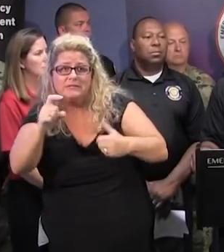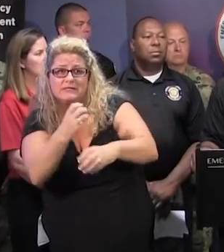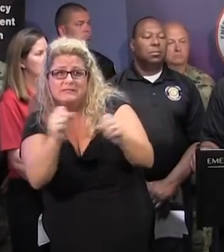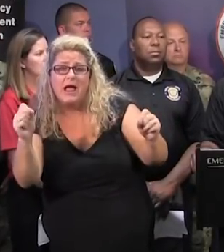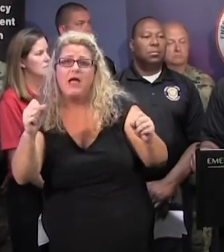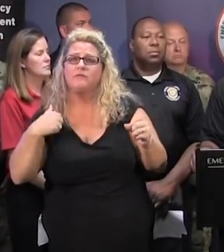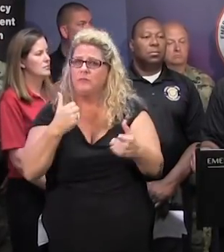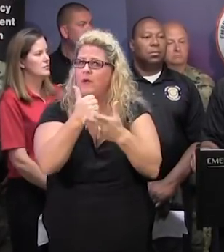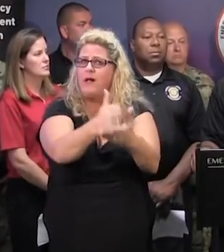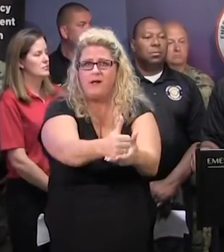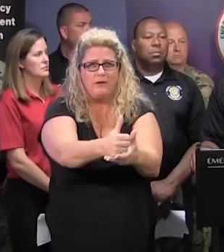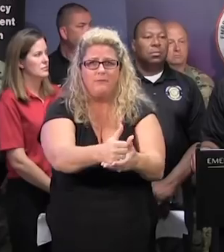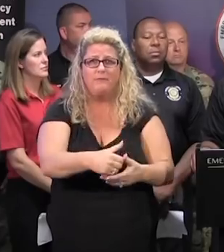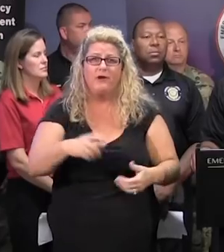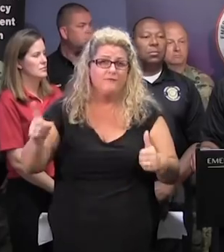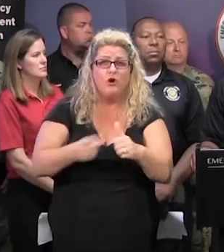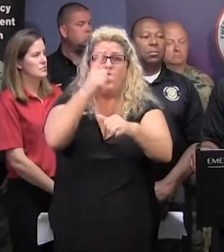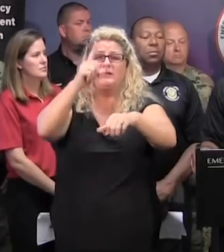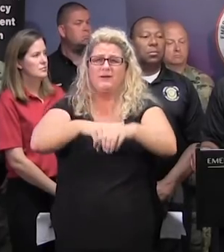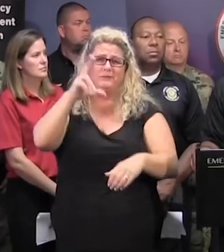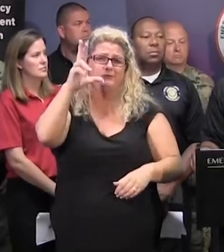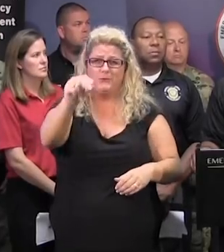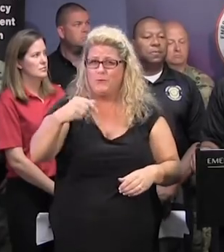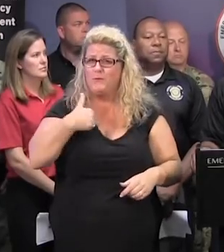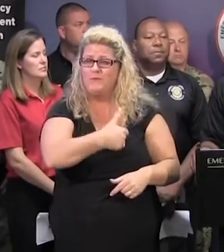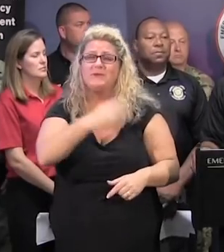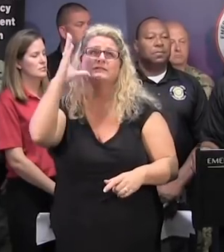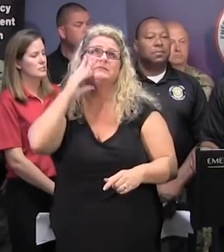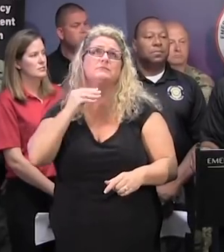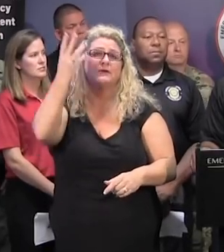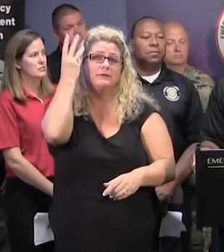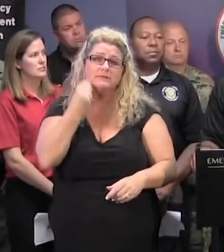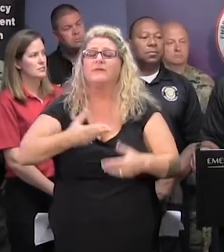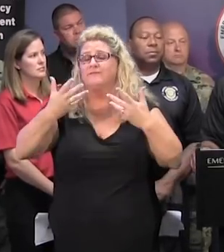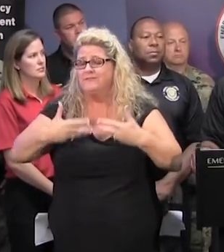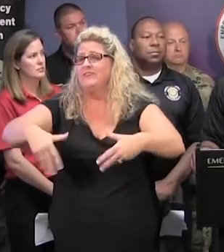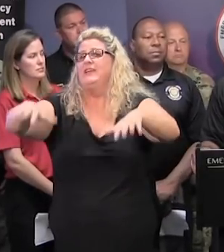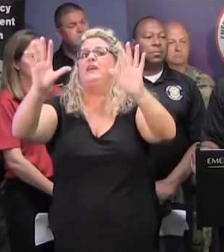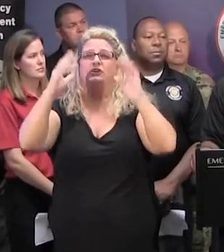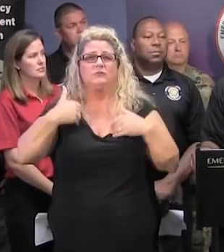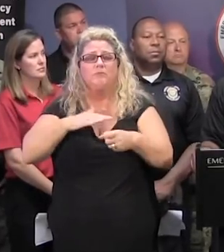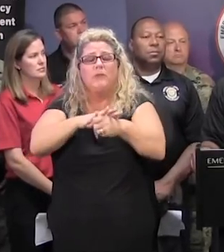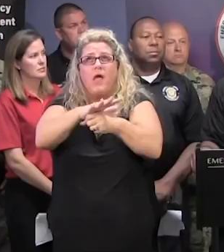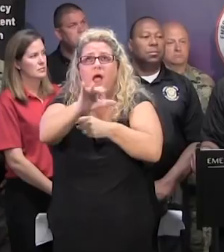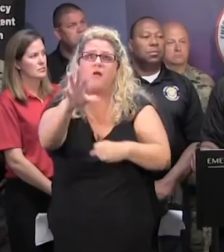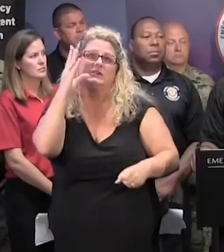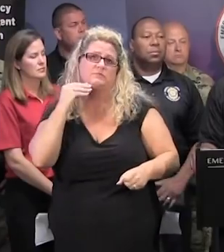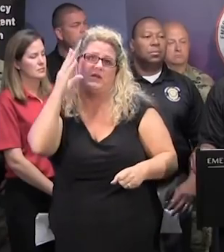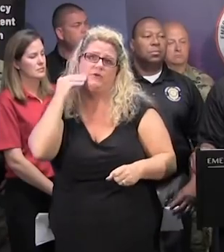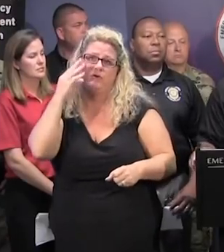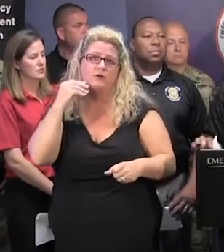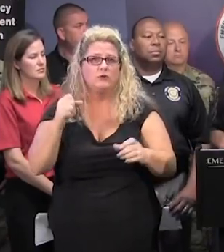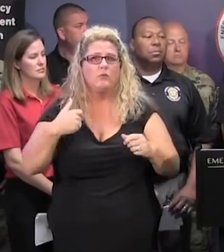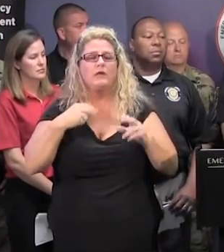can. This is not our first time doing this. The law enforcement agencies here are very experienced at this, and we look forward to carrying out this mission. Thank